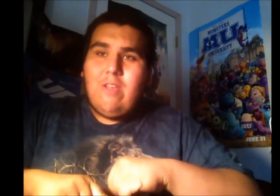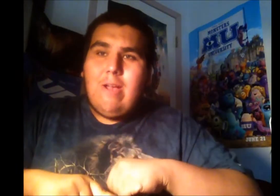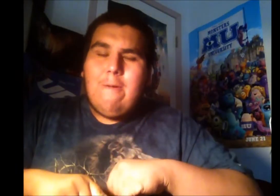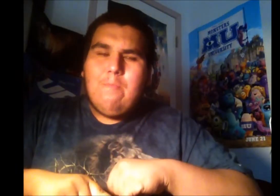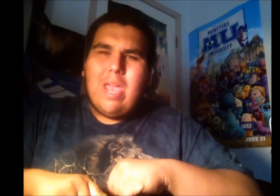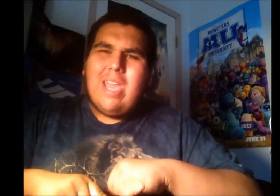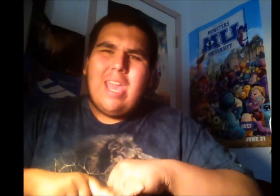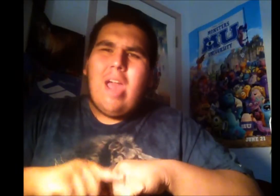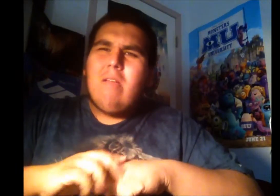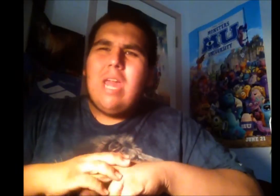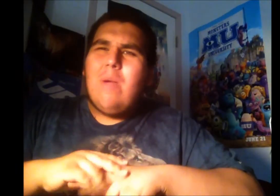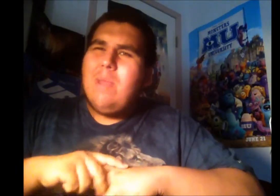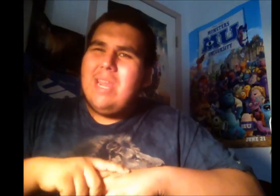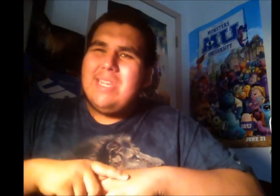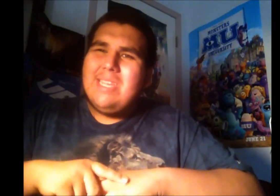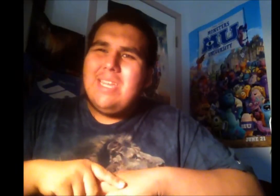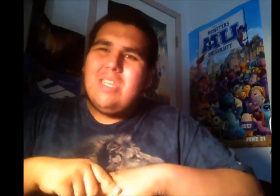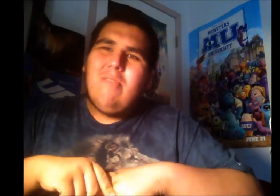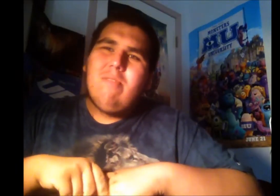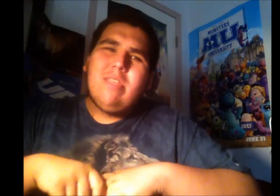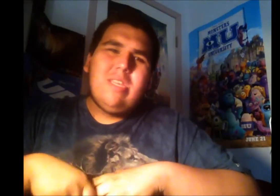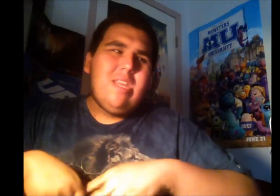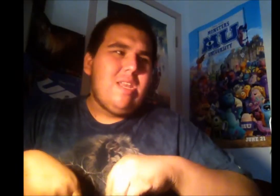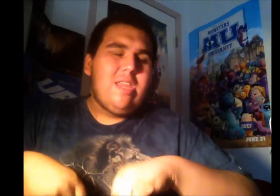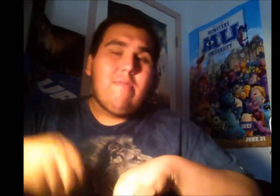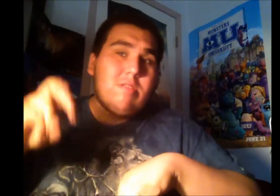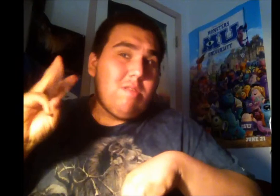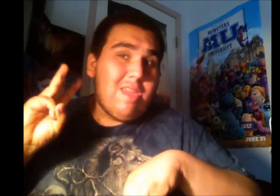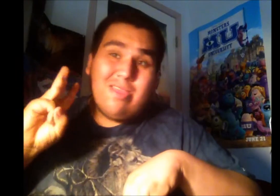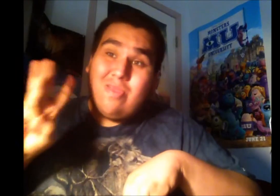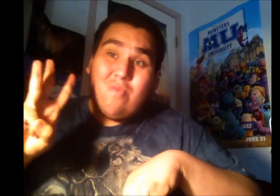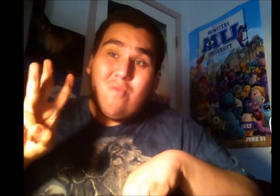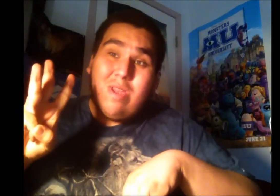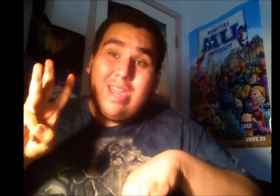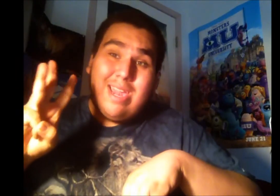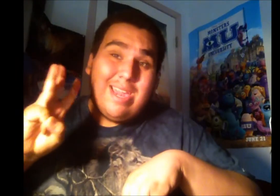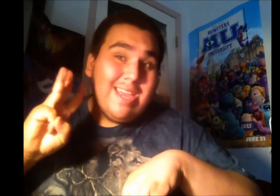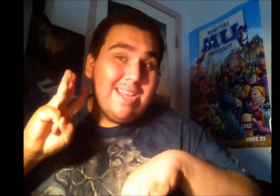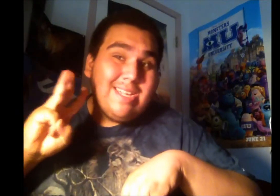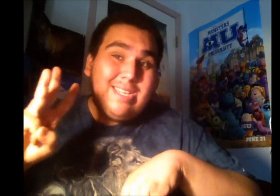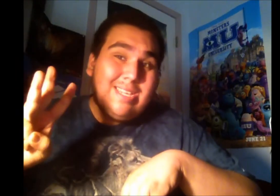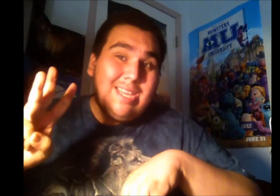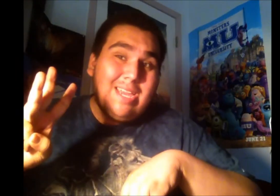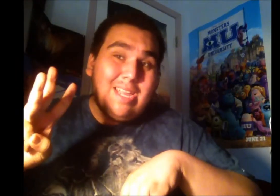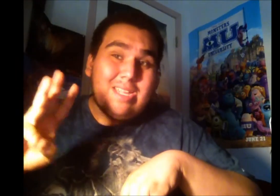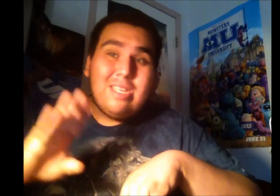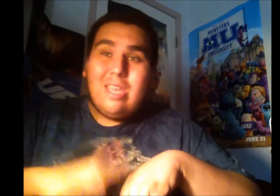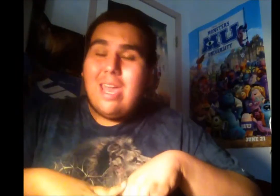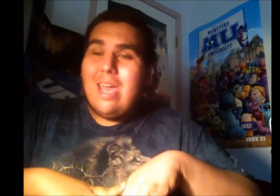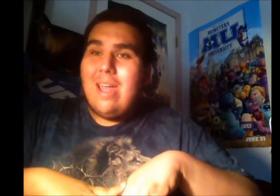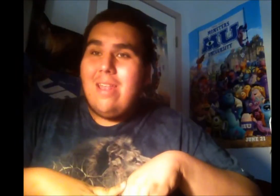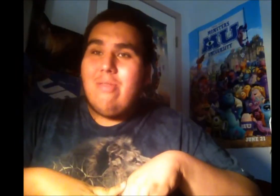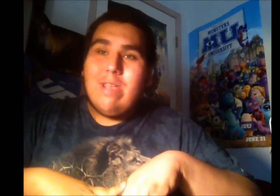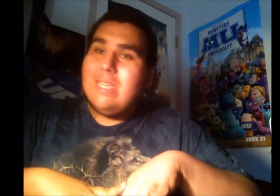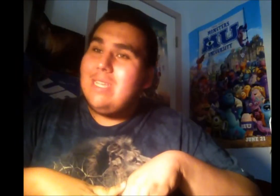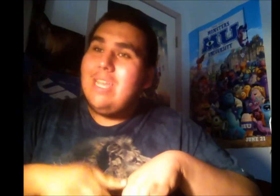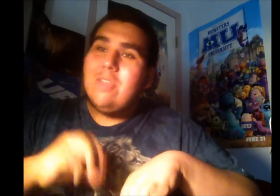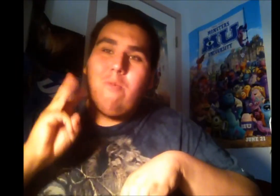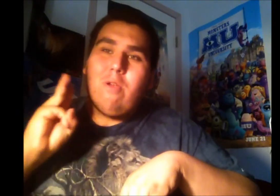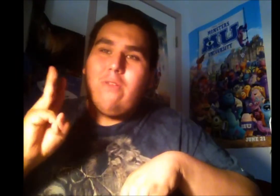film. I counted how many scenes he was in. And he was only in three scenes. Yeah, three scenes of Morgan